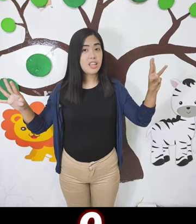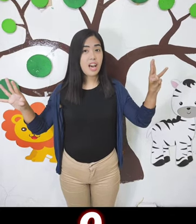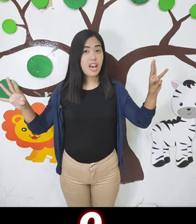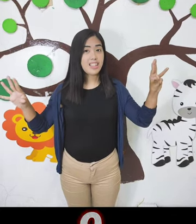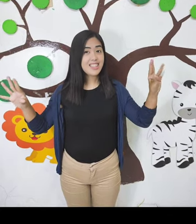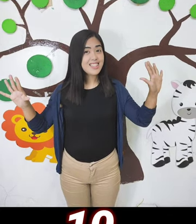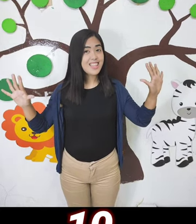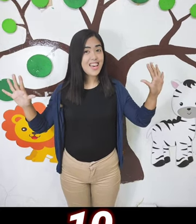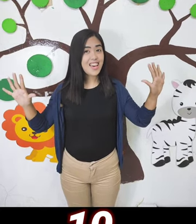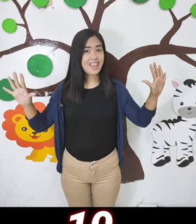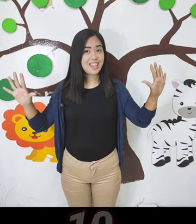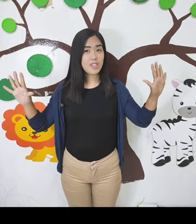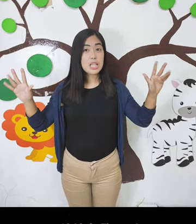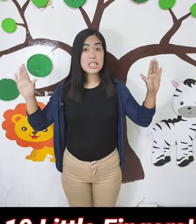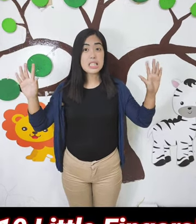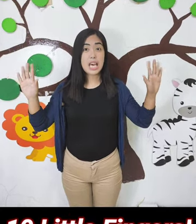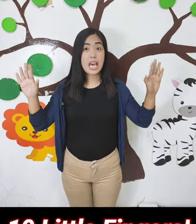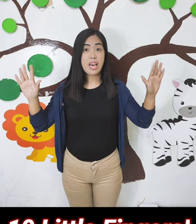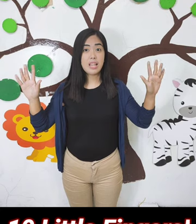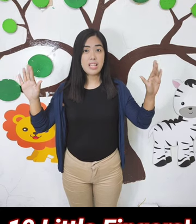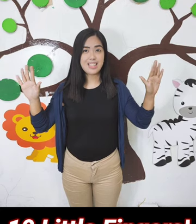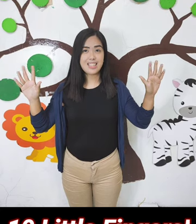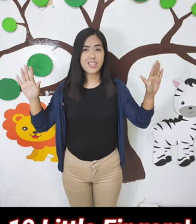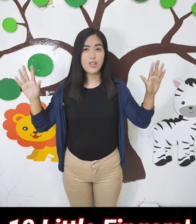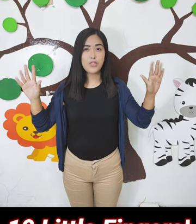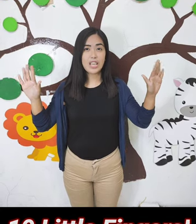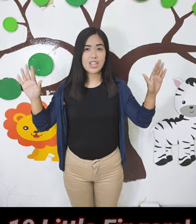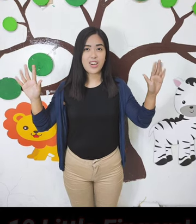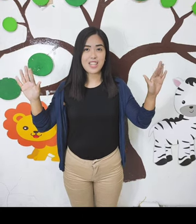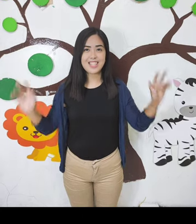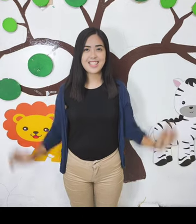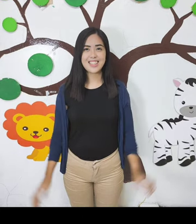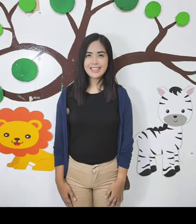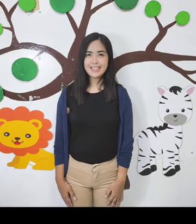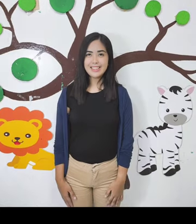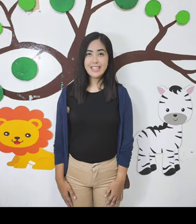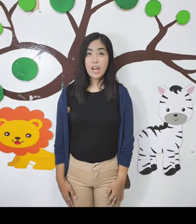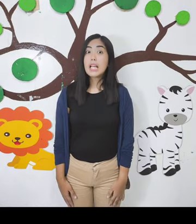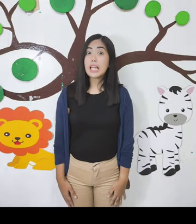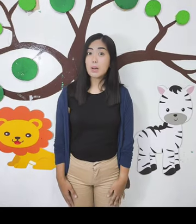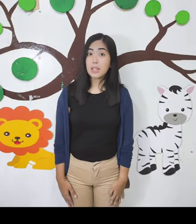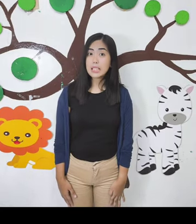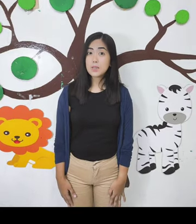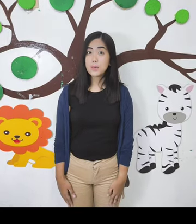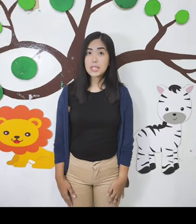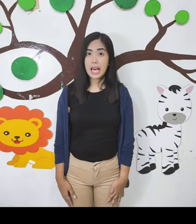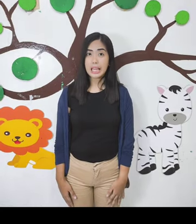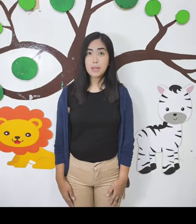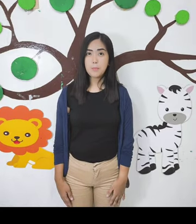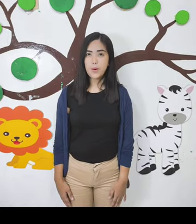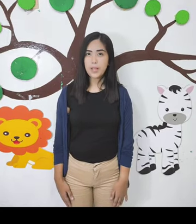9, 10. 10 little fingers. Now, let's recite the poem.